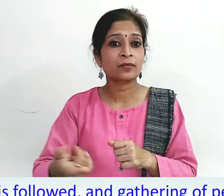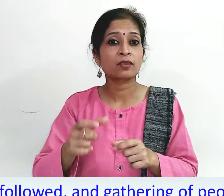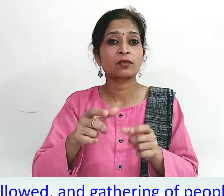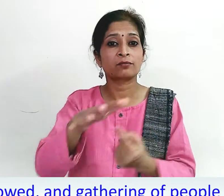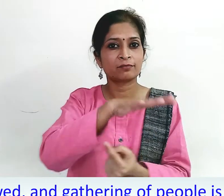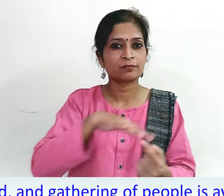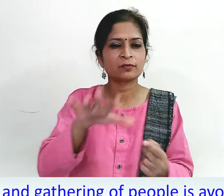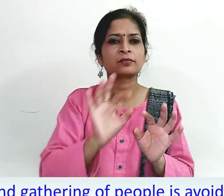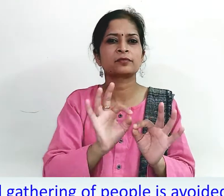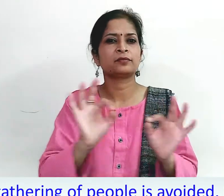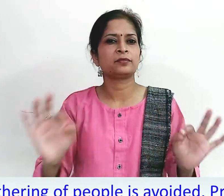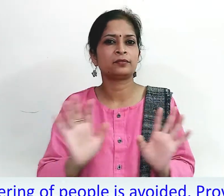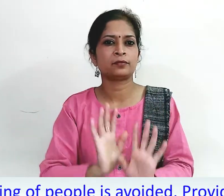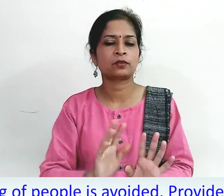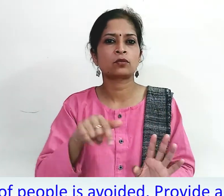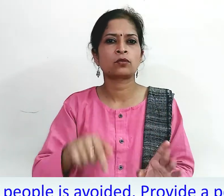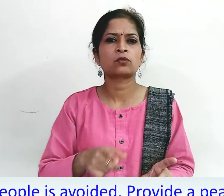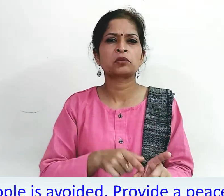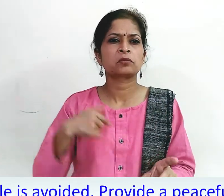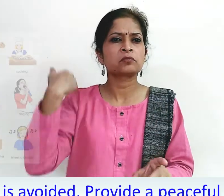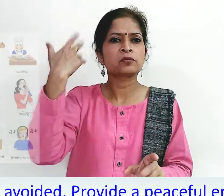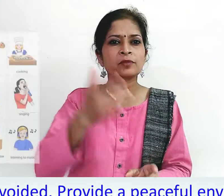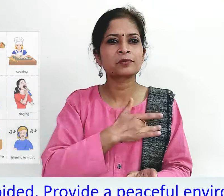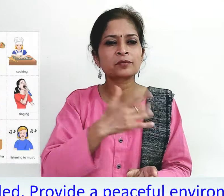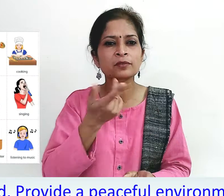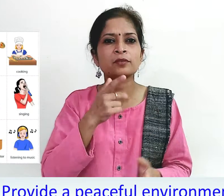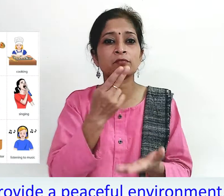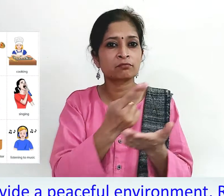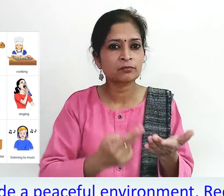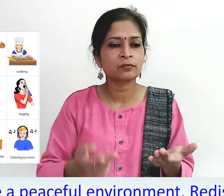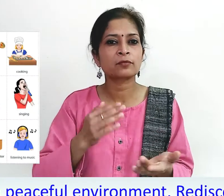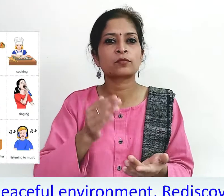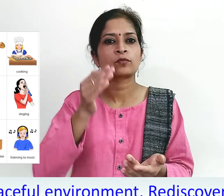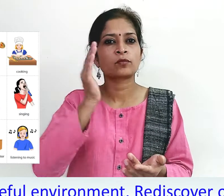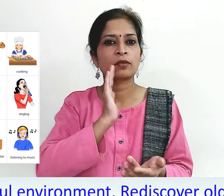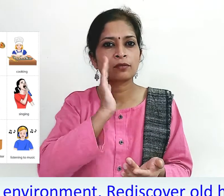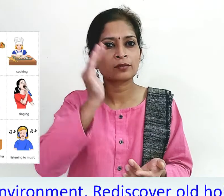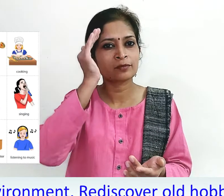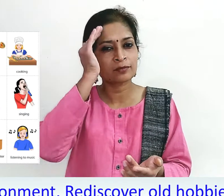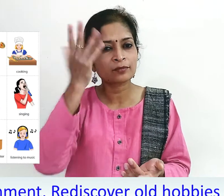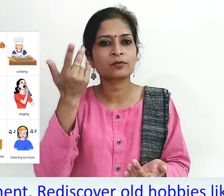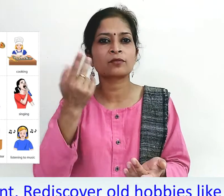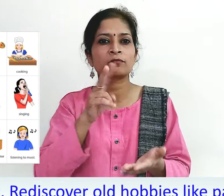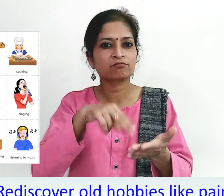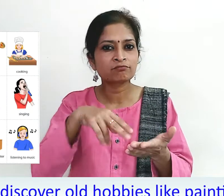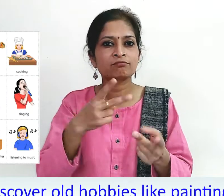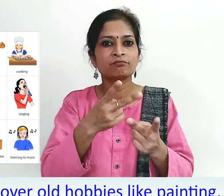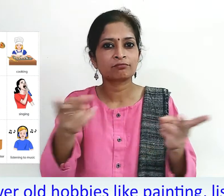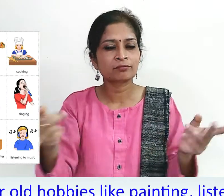peaceful environment. Rediscover old hobbies like painting, listening to music, reading. Make sure to